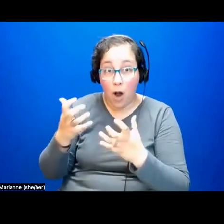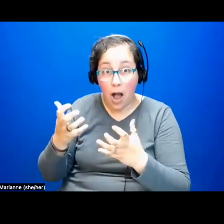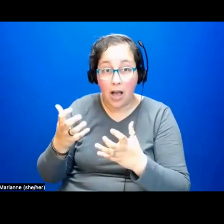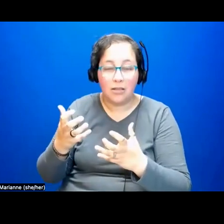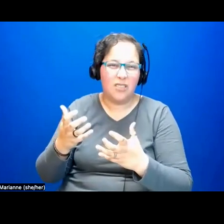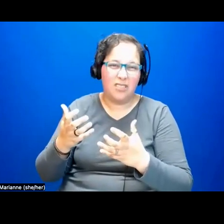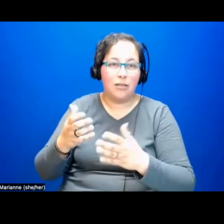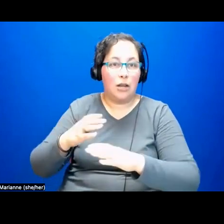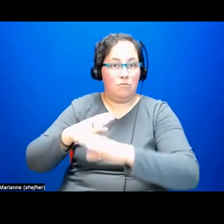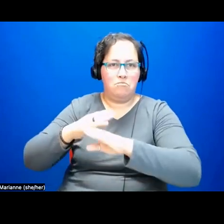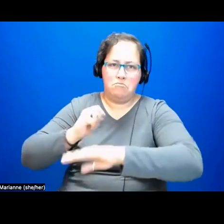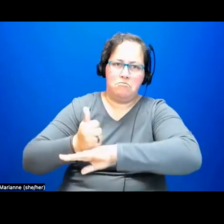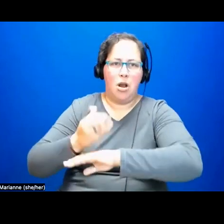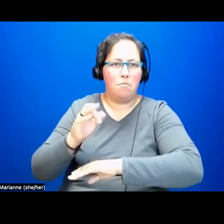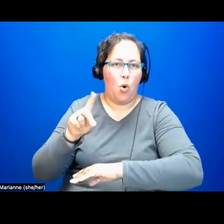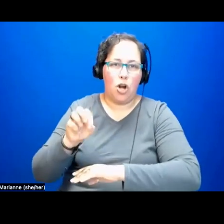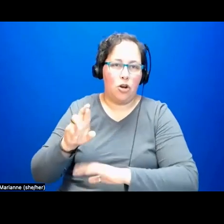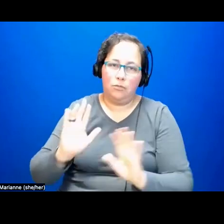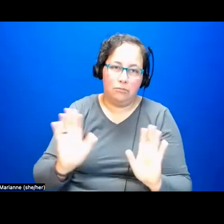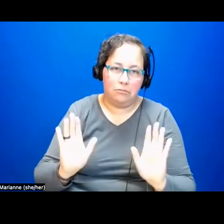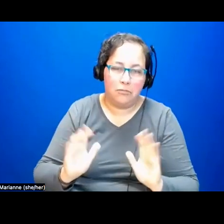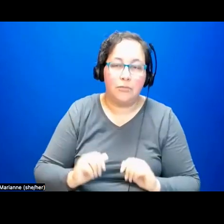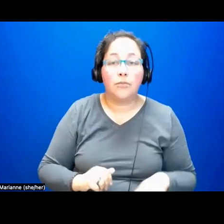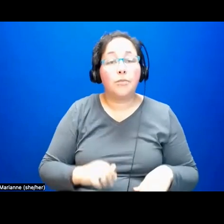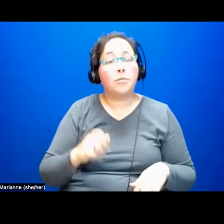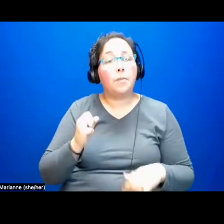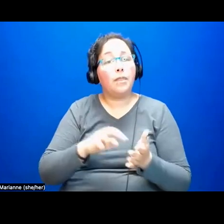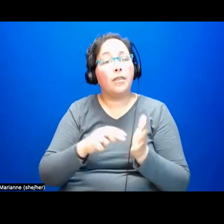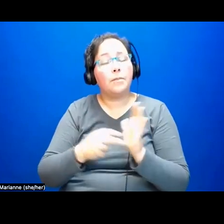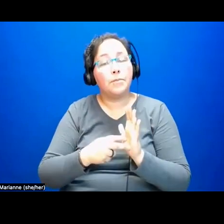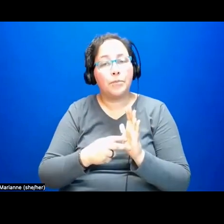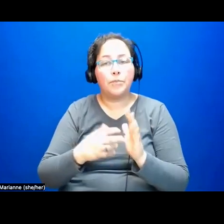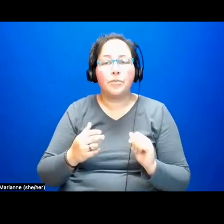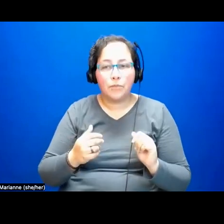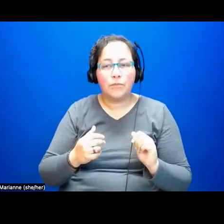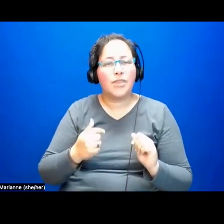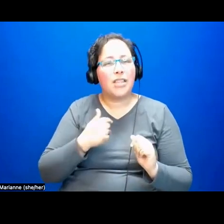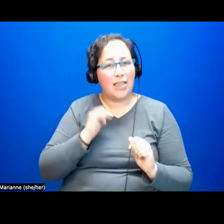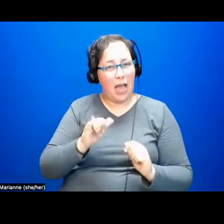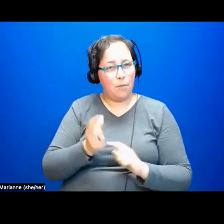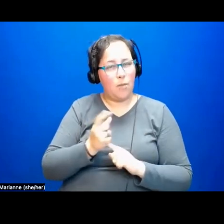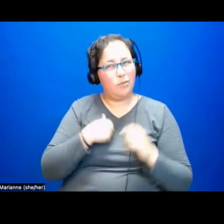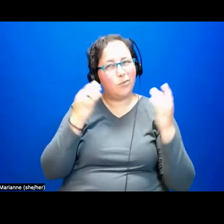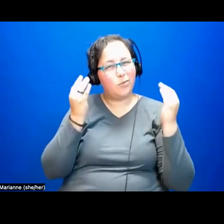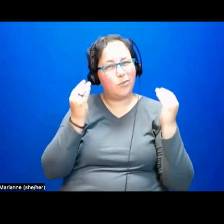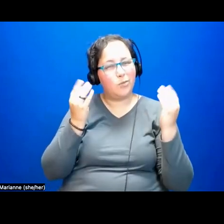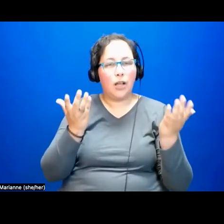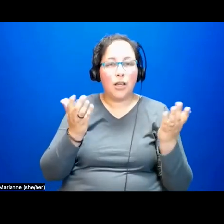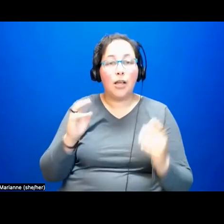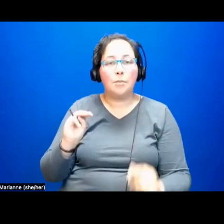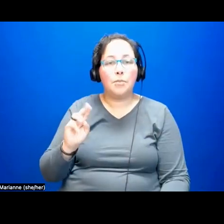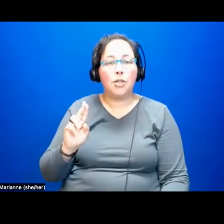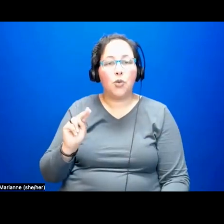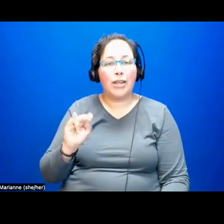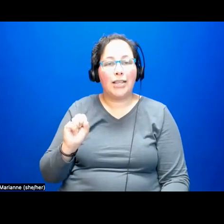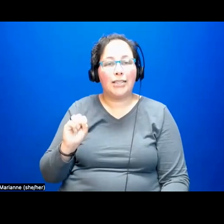making abolition geographies, therefore, making brought to mind that municipalism, no less than